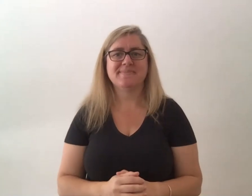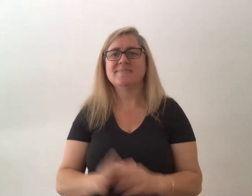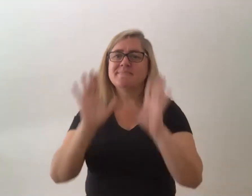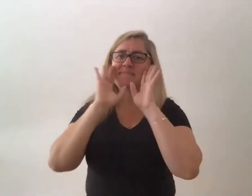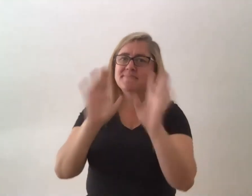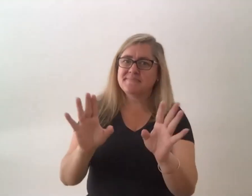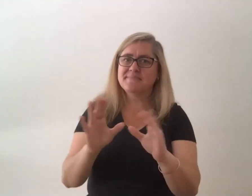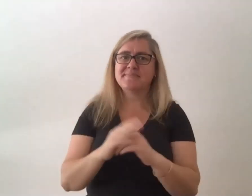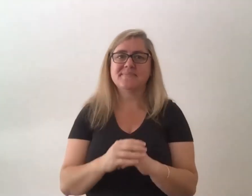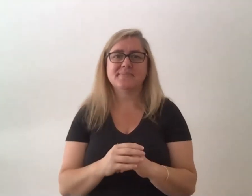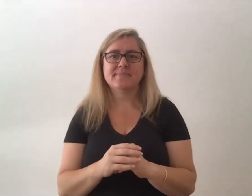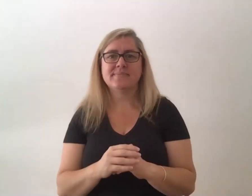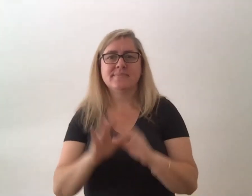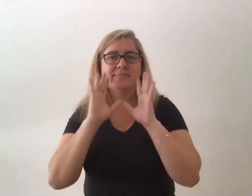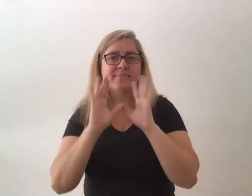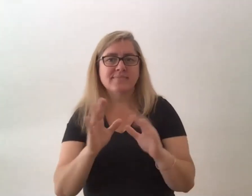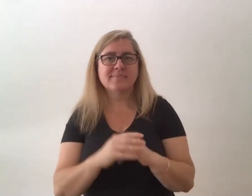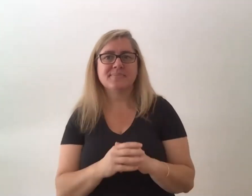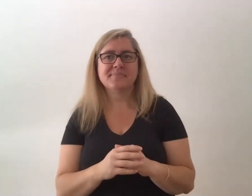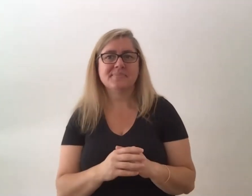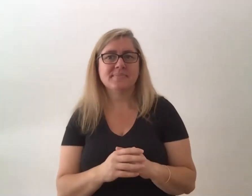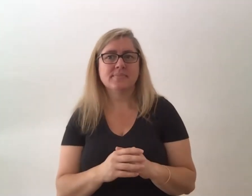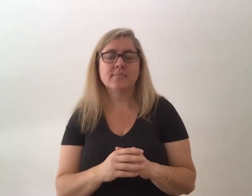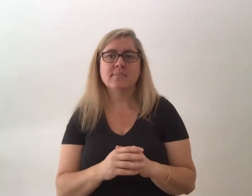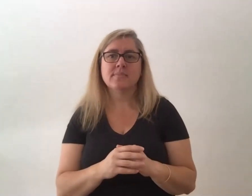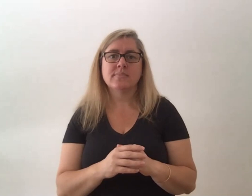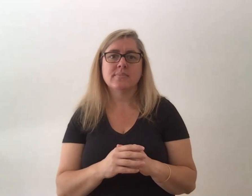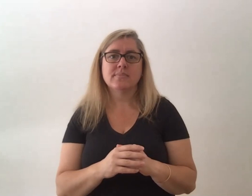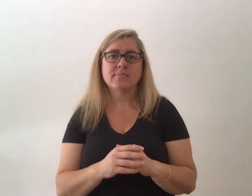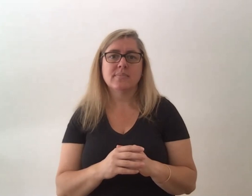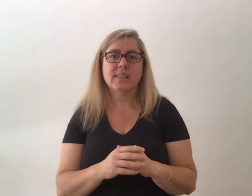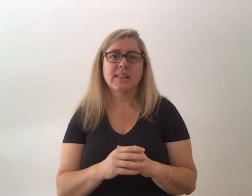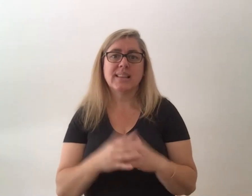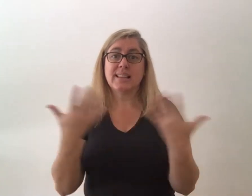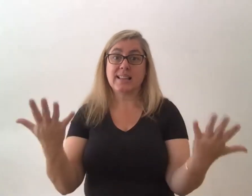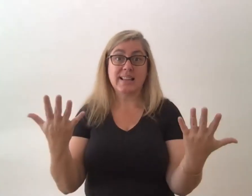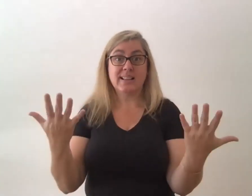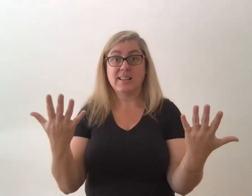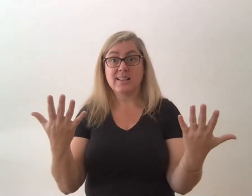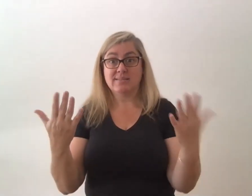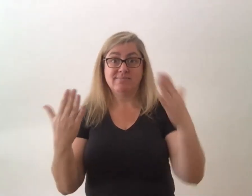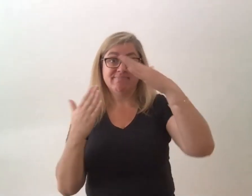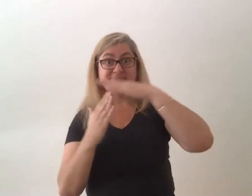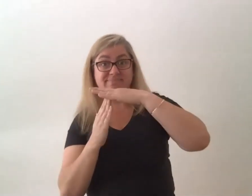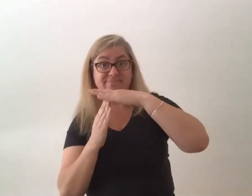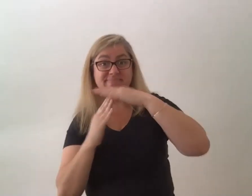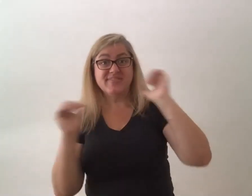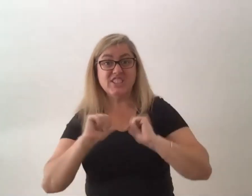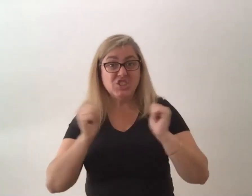amazing amazing amazing um that's kind of us at time but thank you all so much for